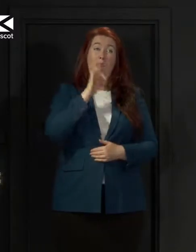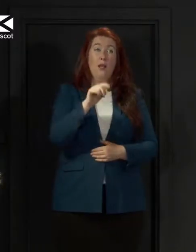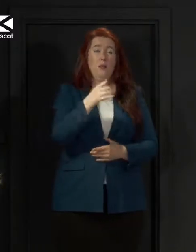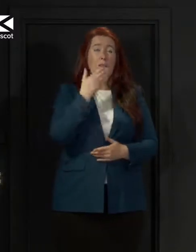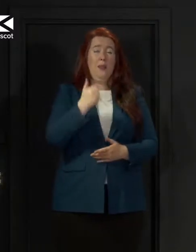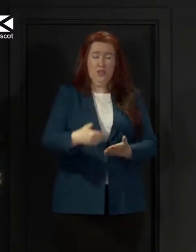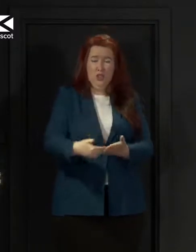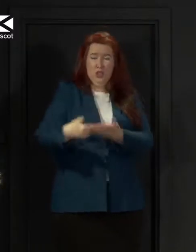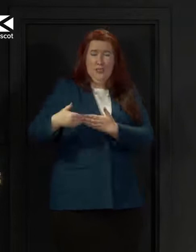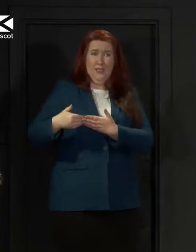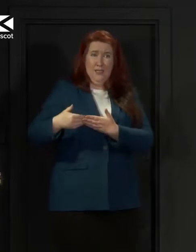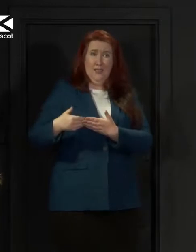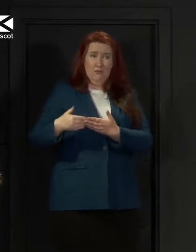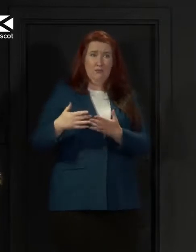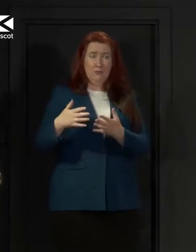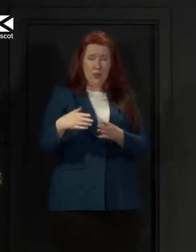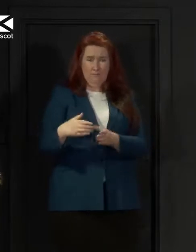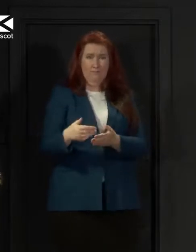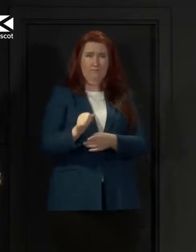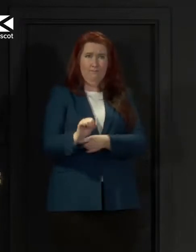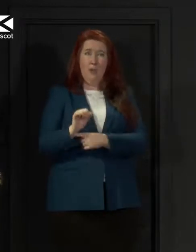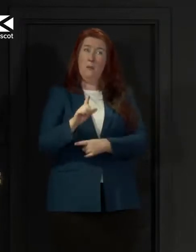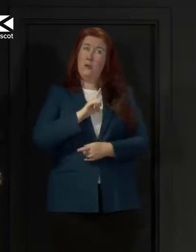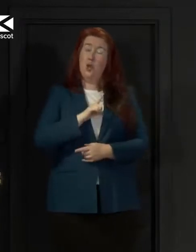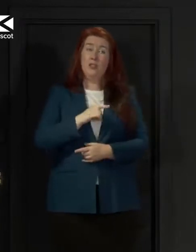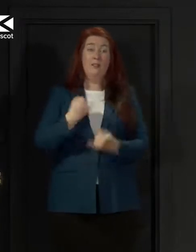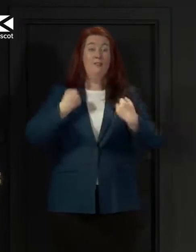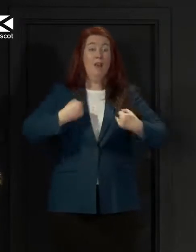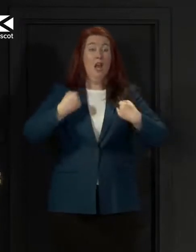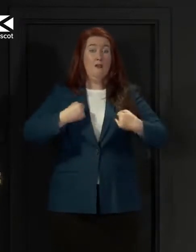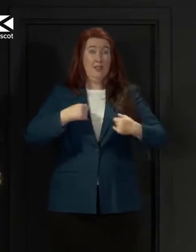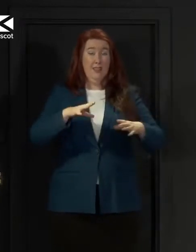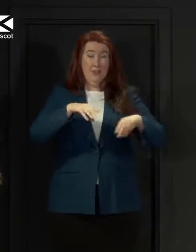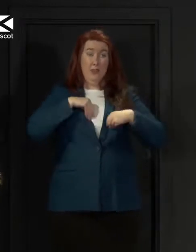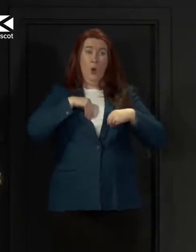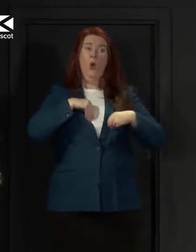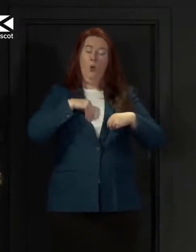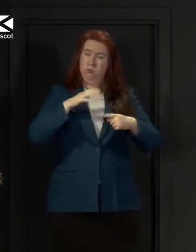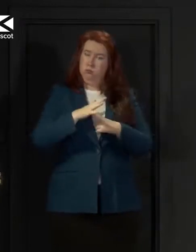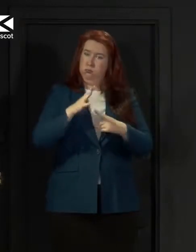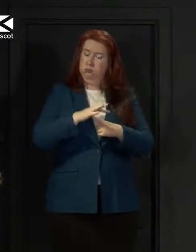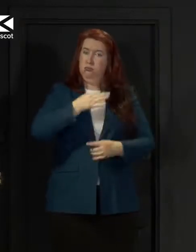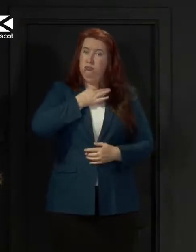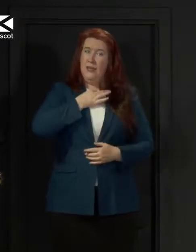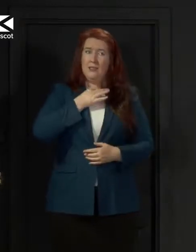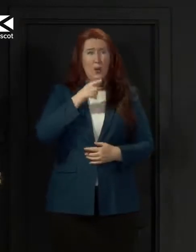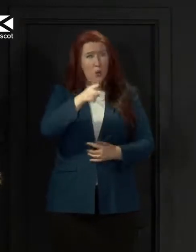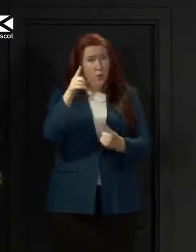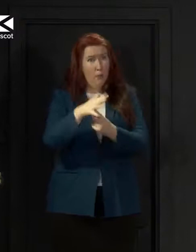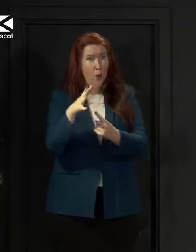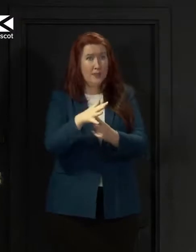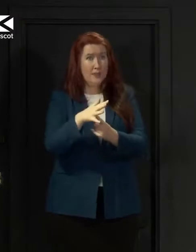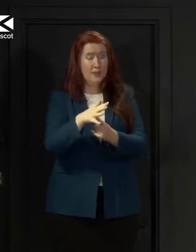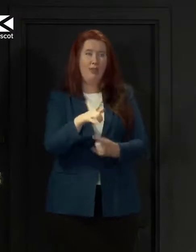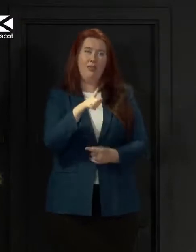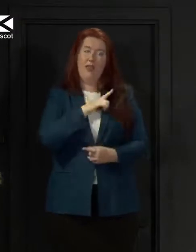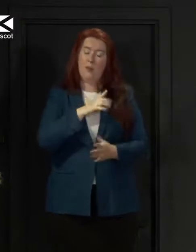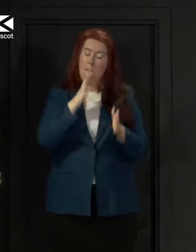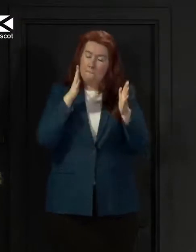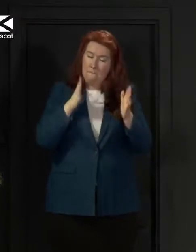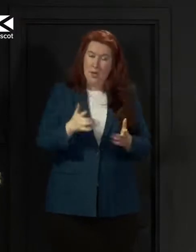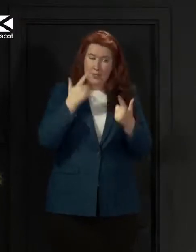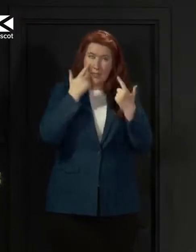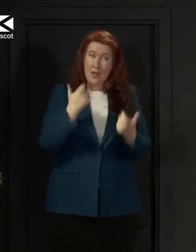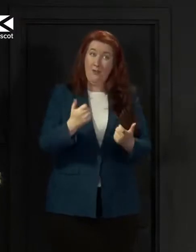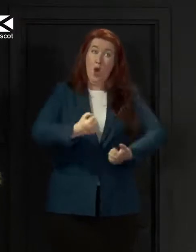virus represents a very serious risk to you. You matter, and so we need to be very careful to get